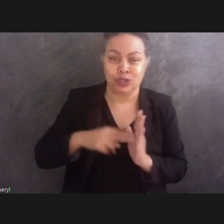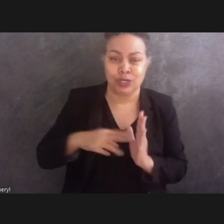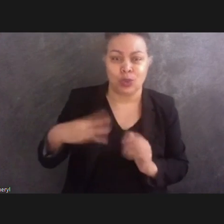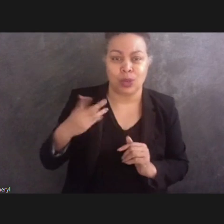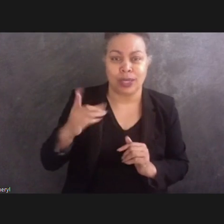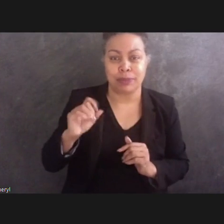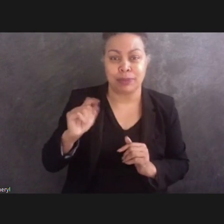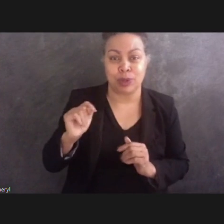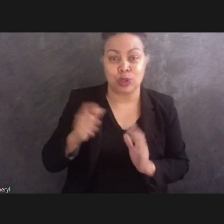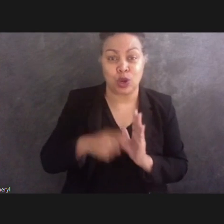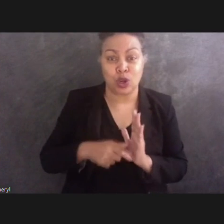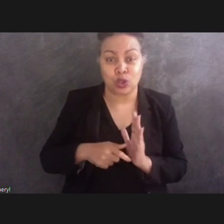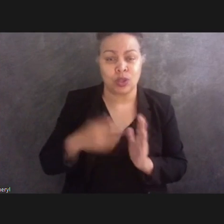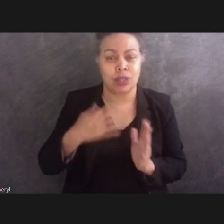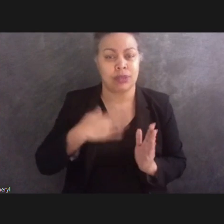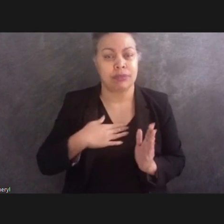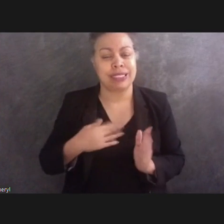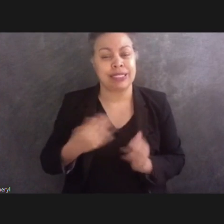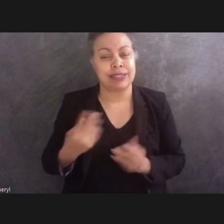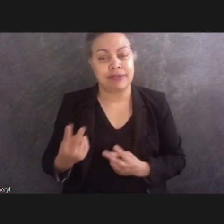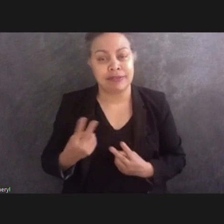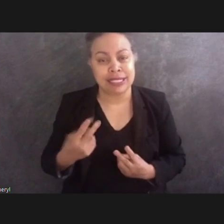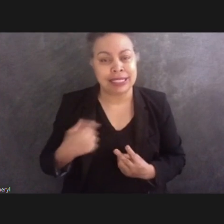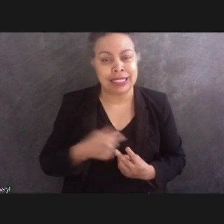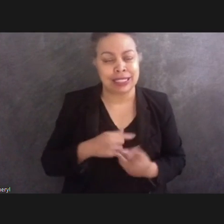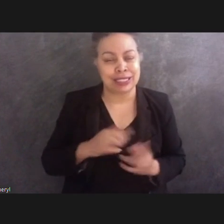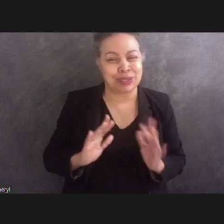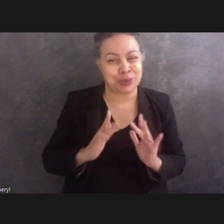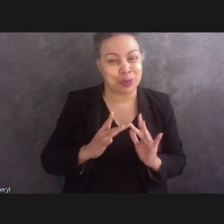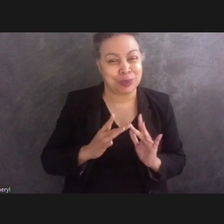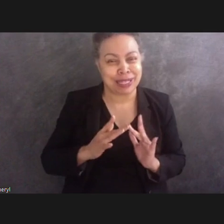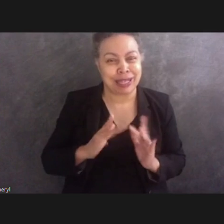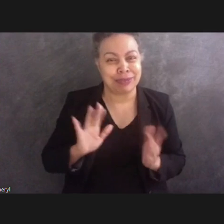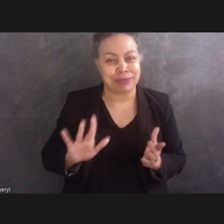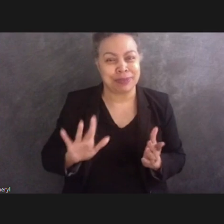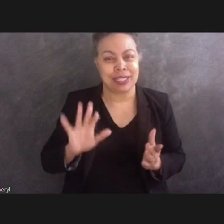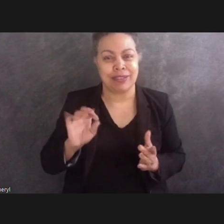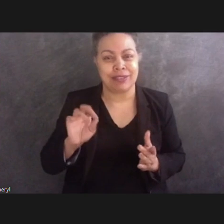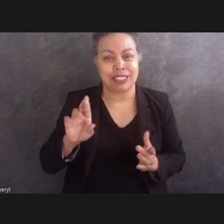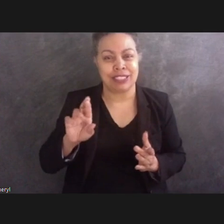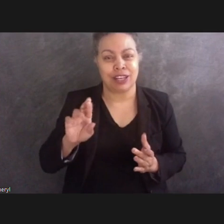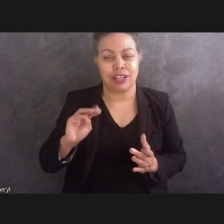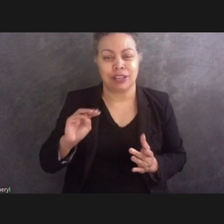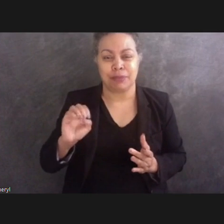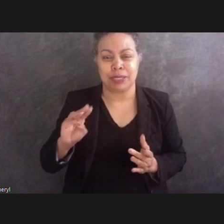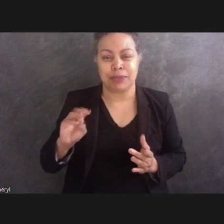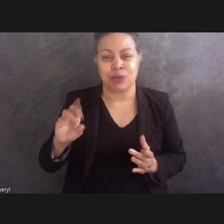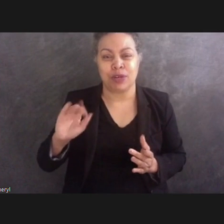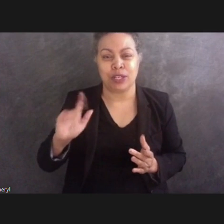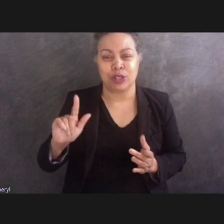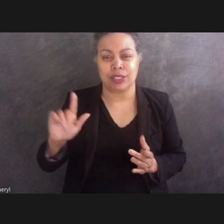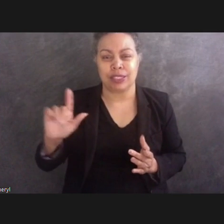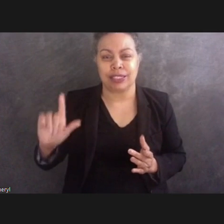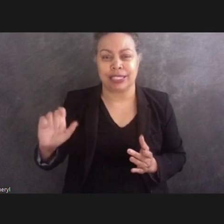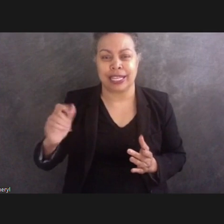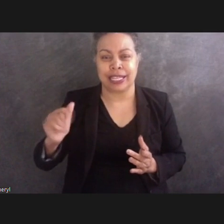us on our website, FDRMemorialLegacy.com. We are a nonprofit